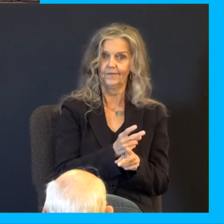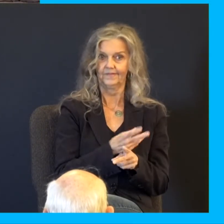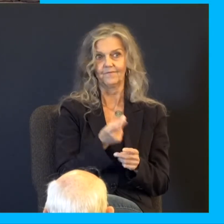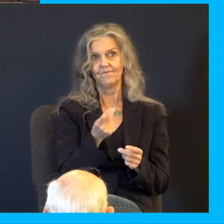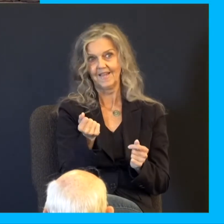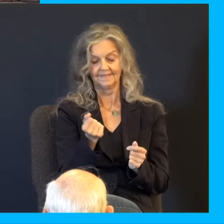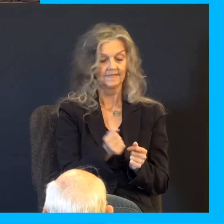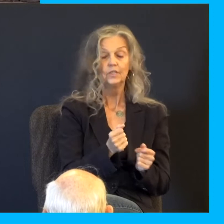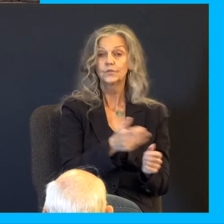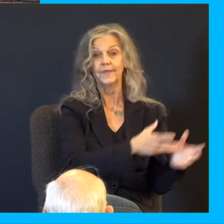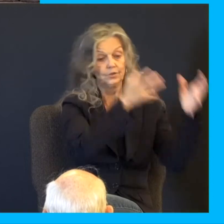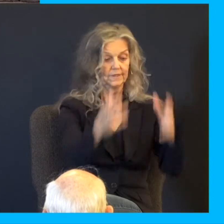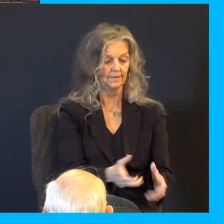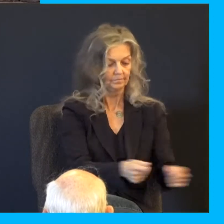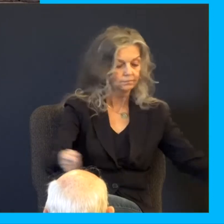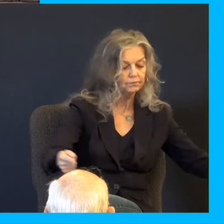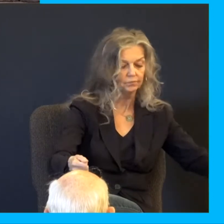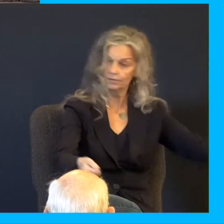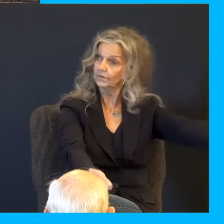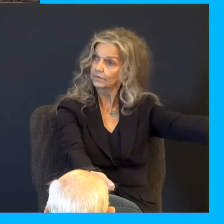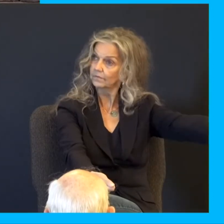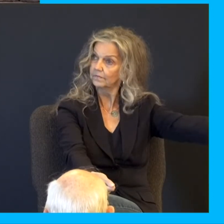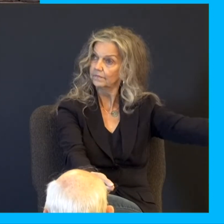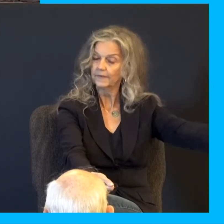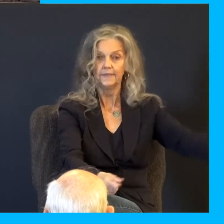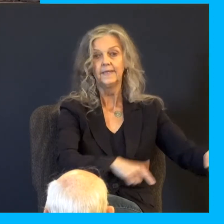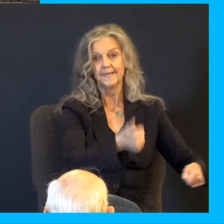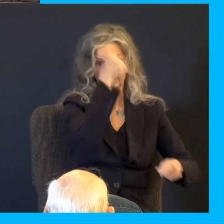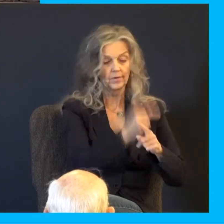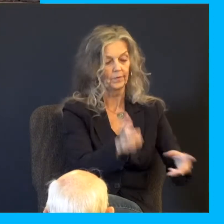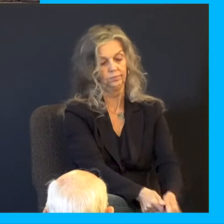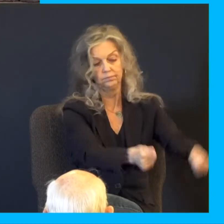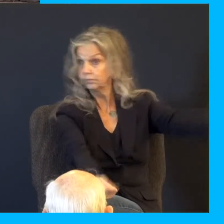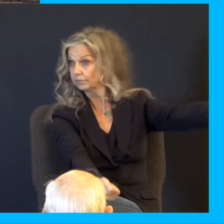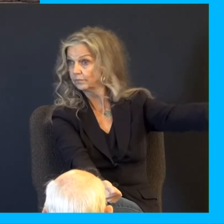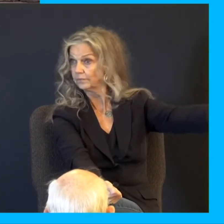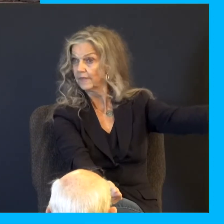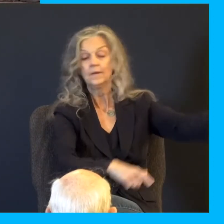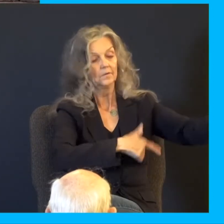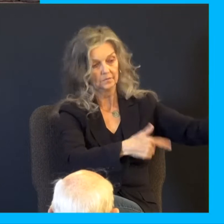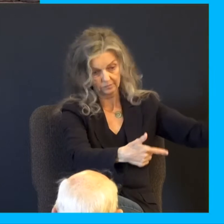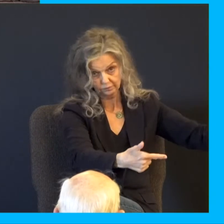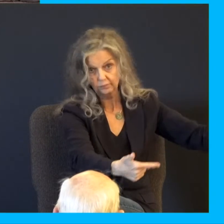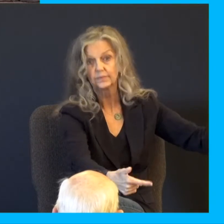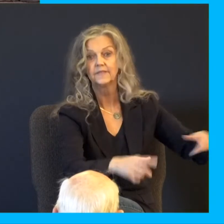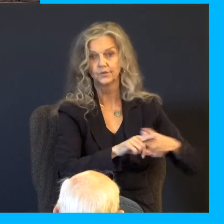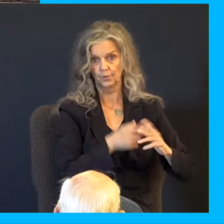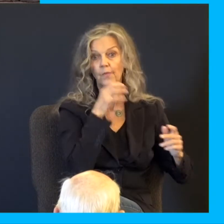man his sack to the ground, and opened every man his sack. And the servant searched and began at the eldest, I love how they set this up,